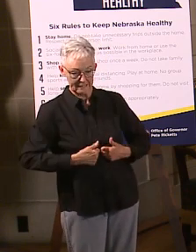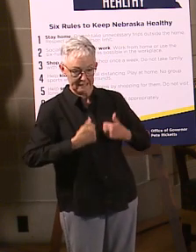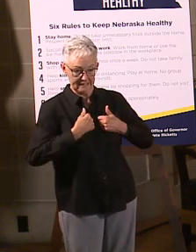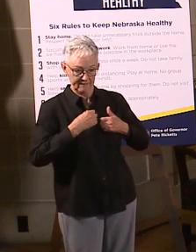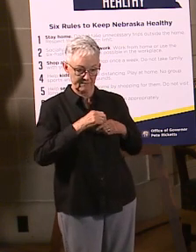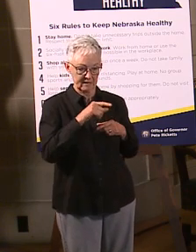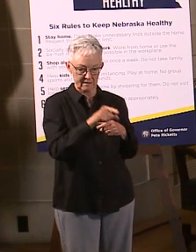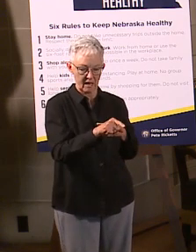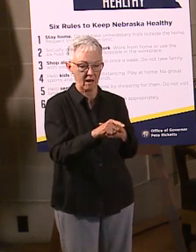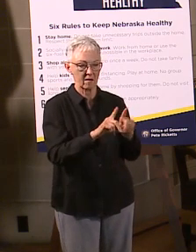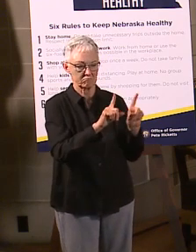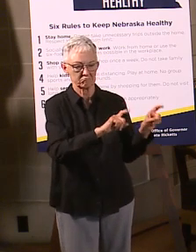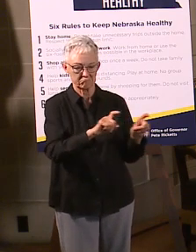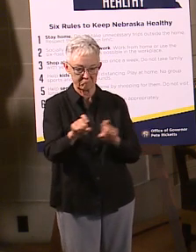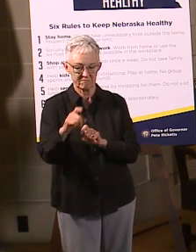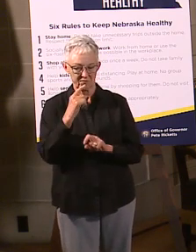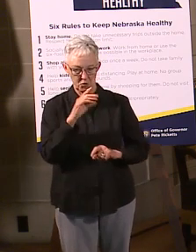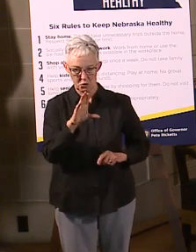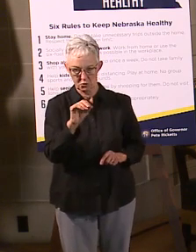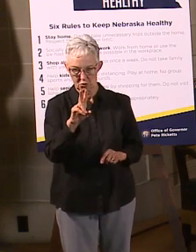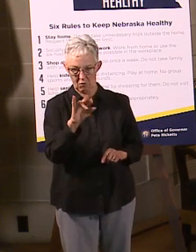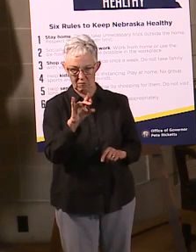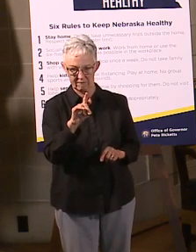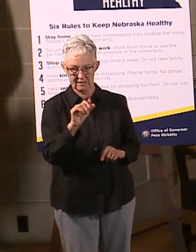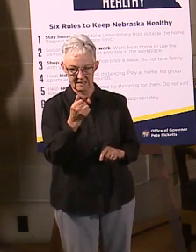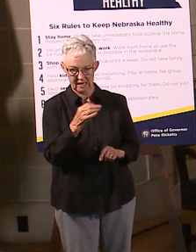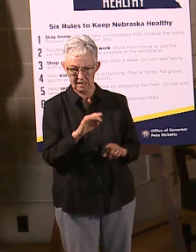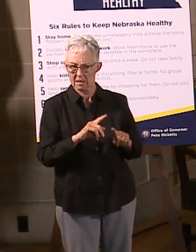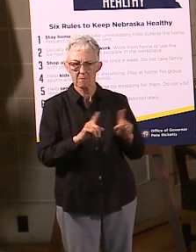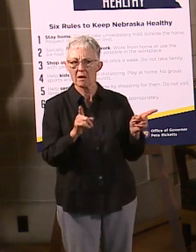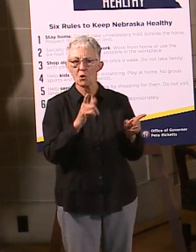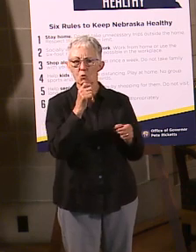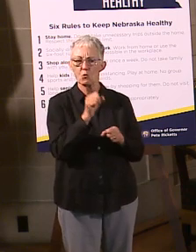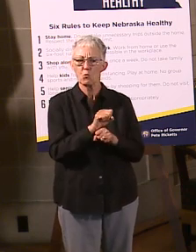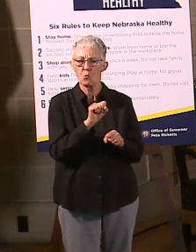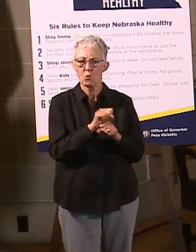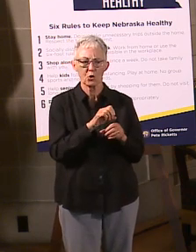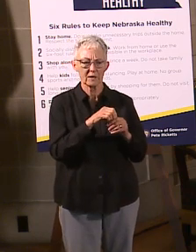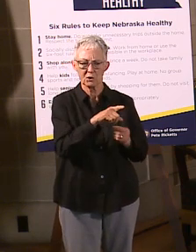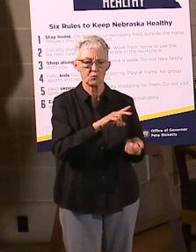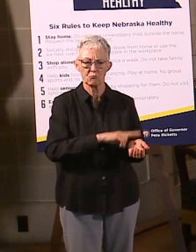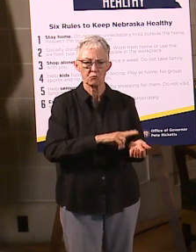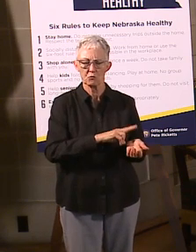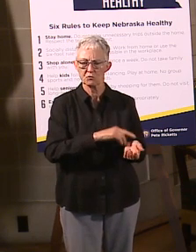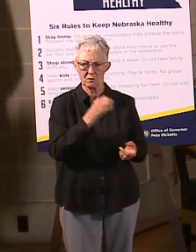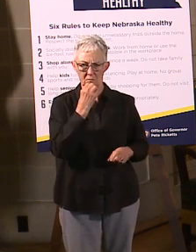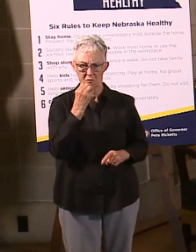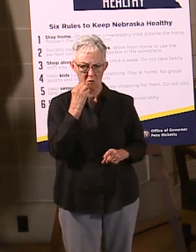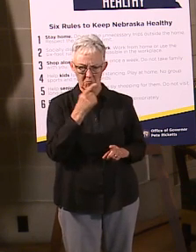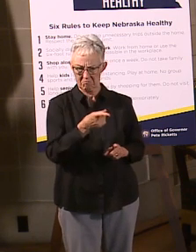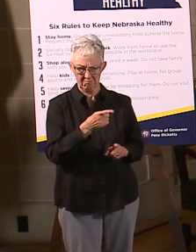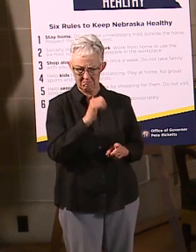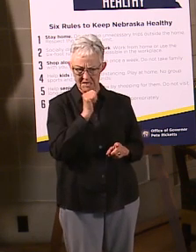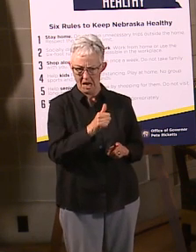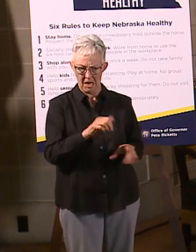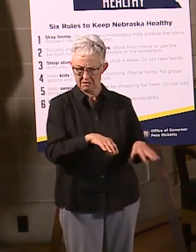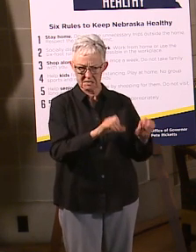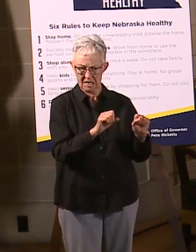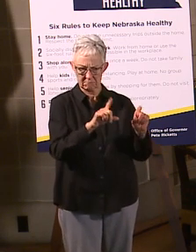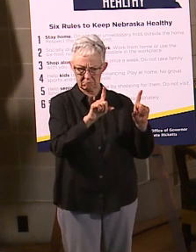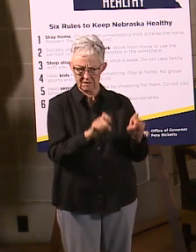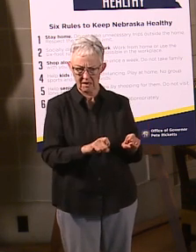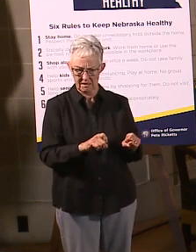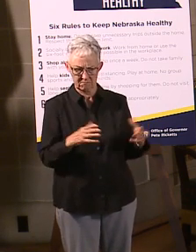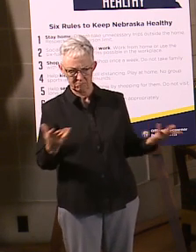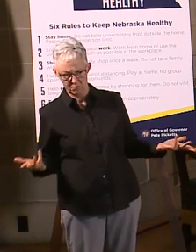facility. The viewer is concerned because those workers are the ones who are going to go out into the community and potentially bring COVID back to the facility. They wanted to know if